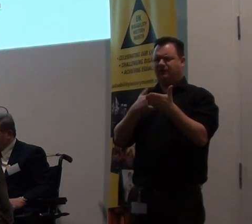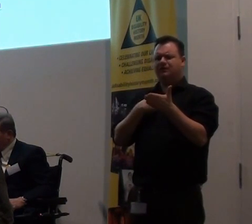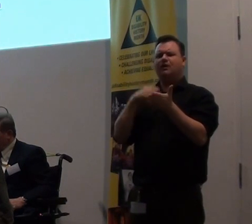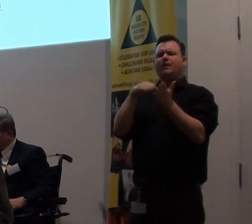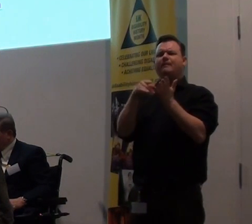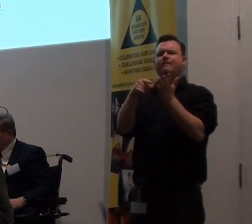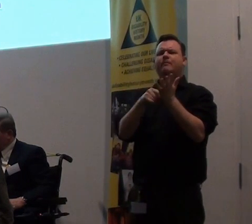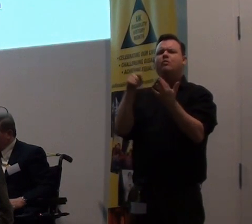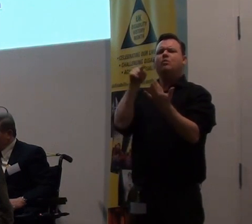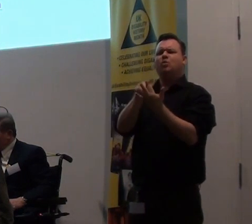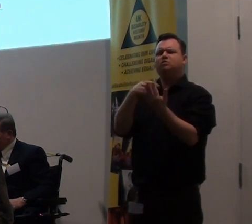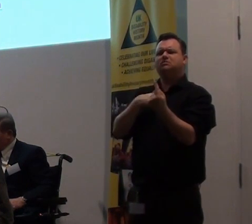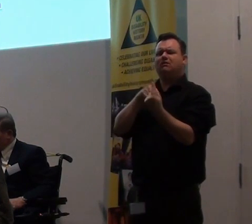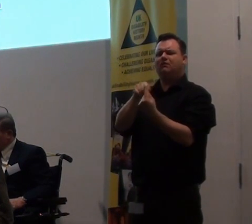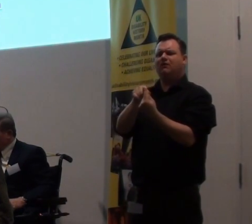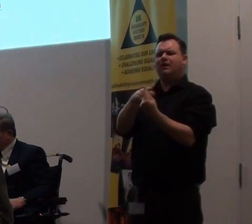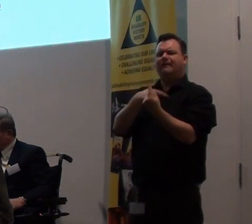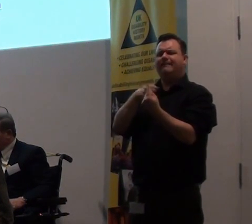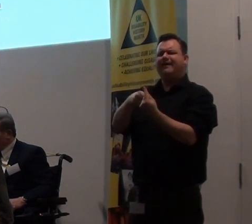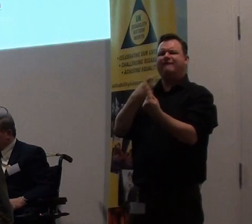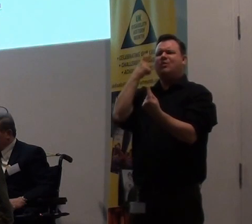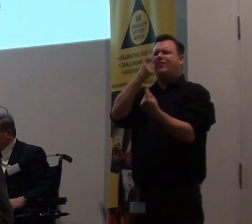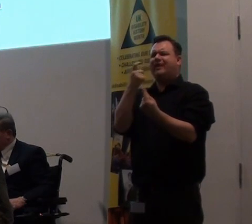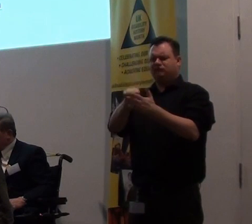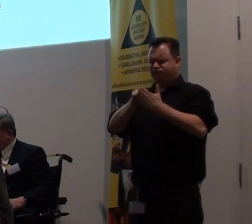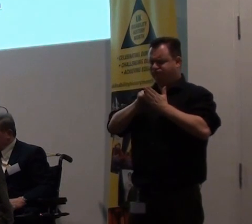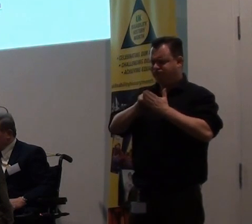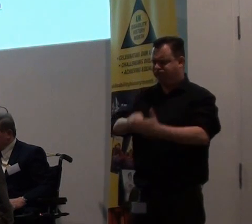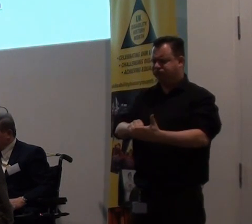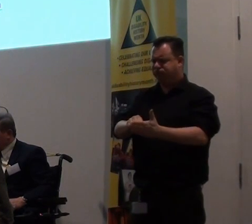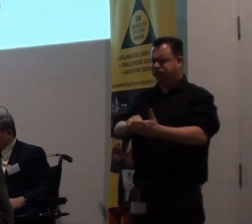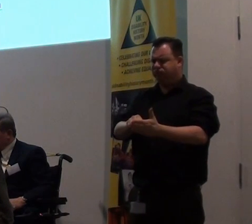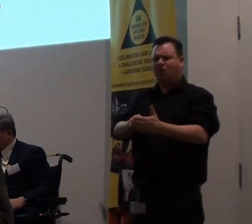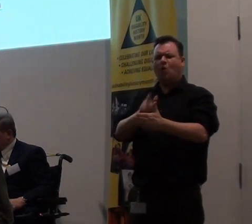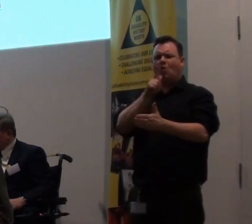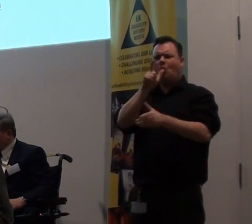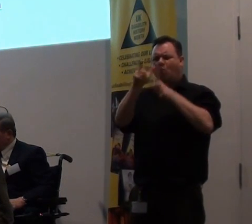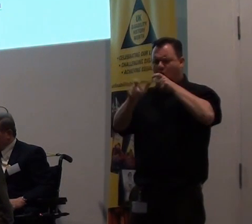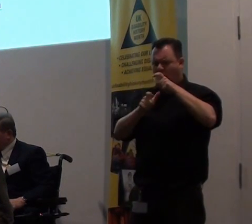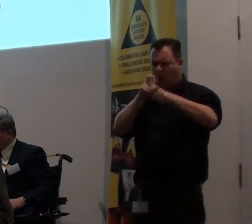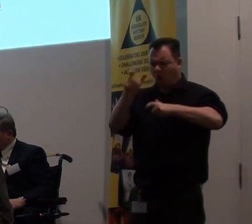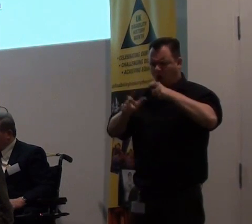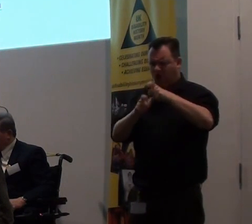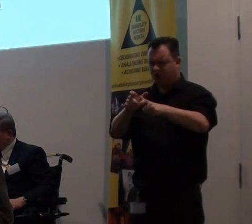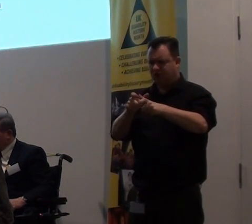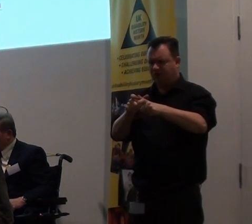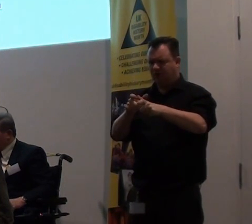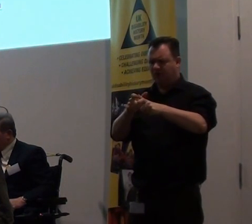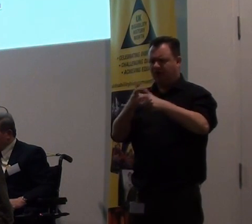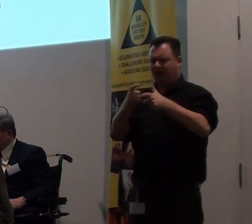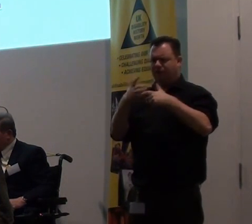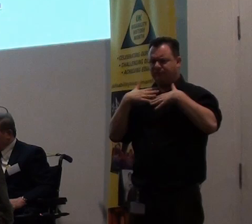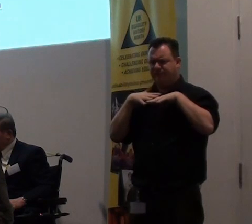behind. I have to think how we go forward. It is our fusion